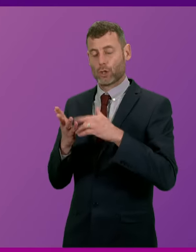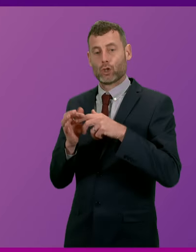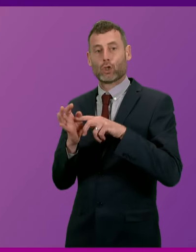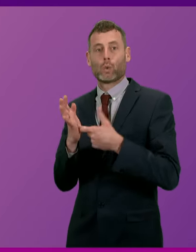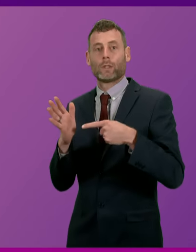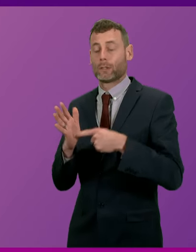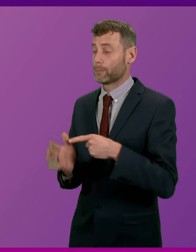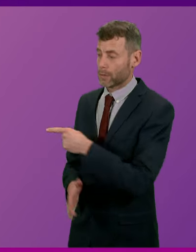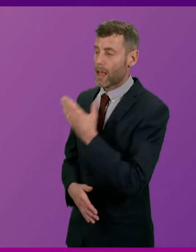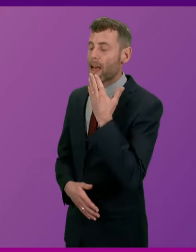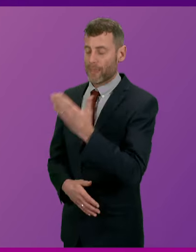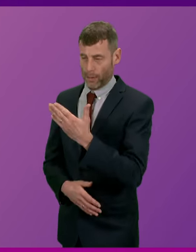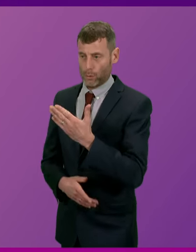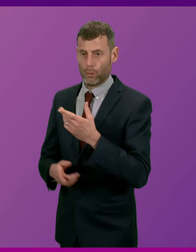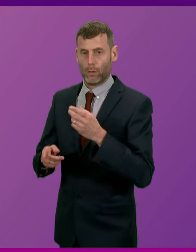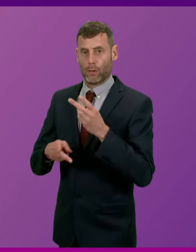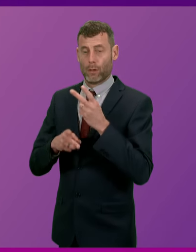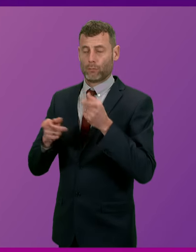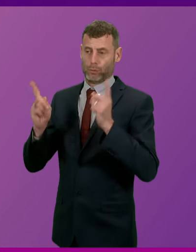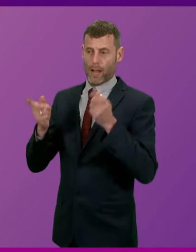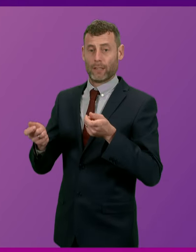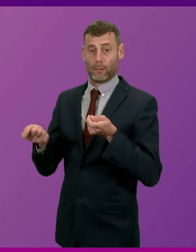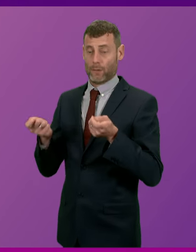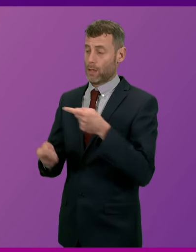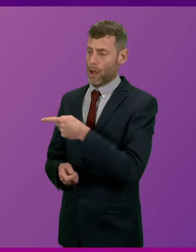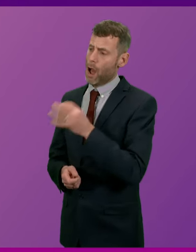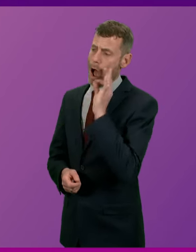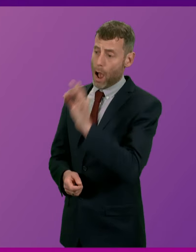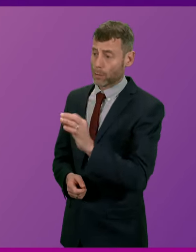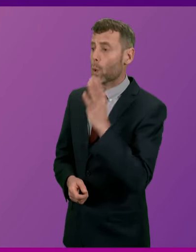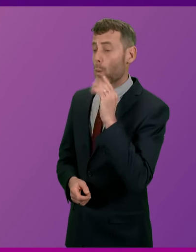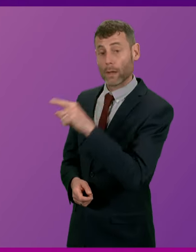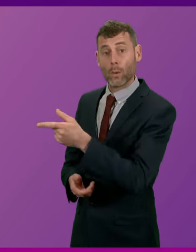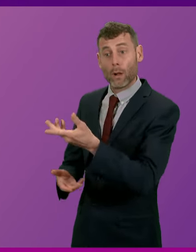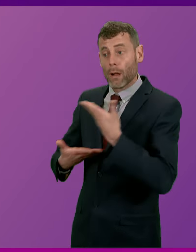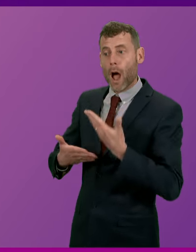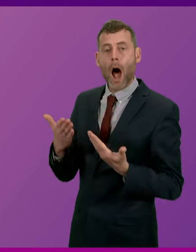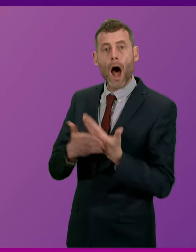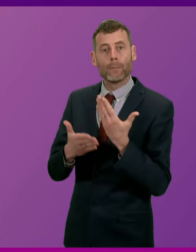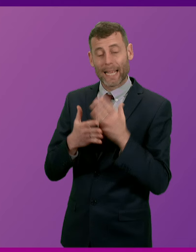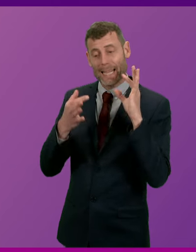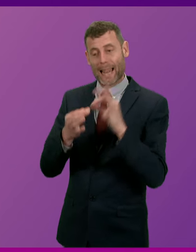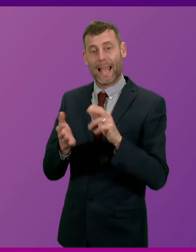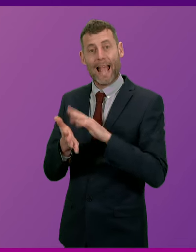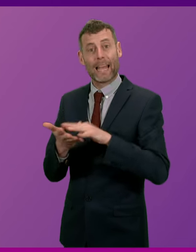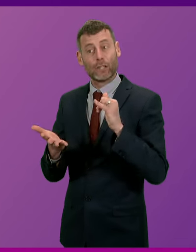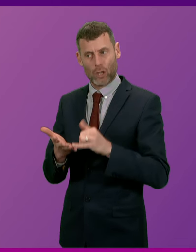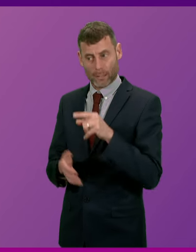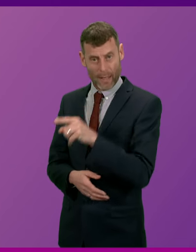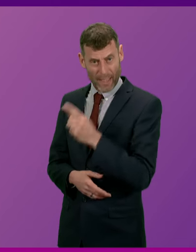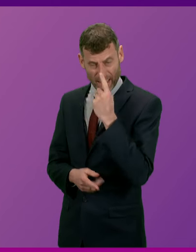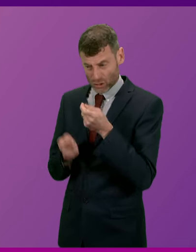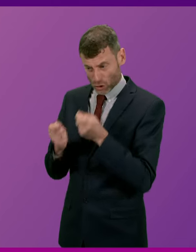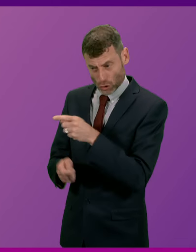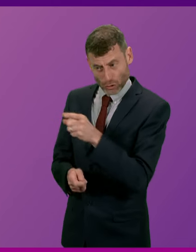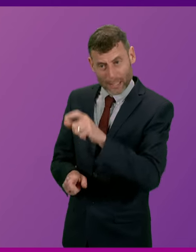To ask the First Minister whether he will provide an update on NHS Scotland's ability to treat patients in light of